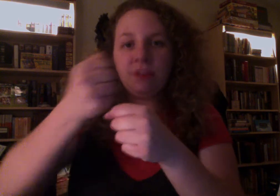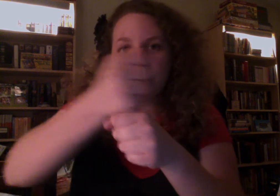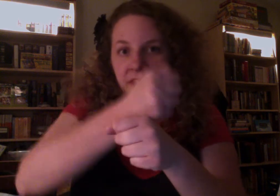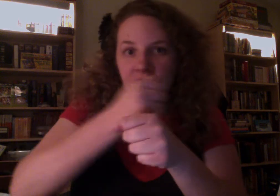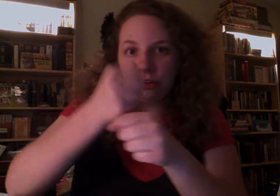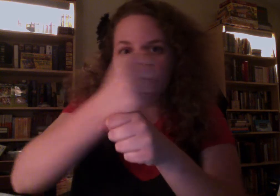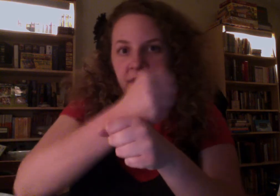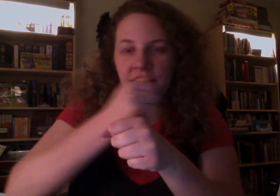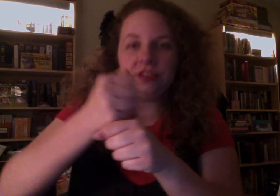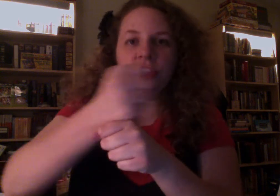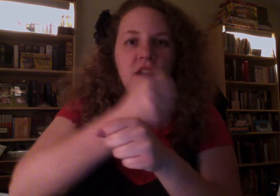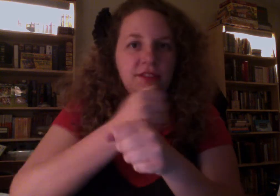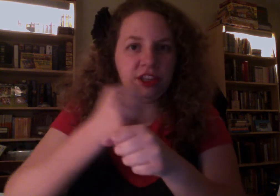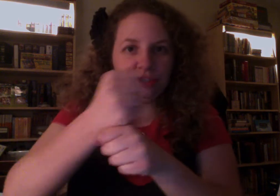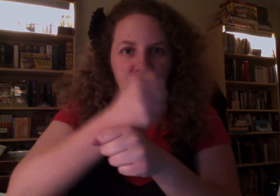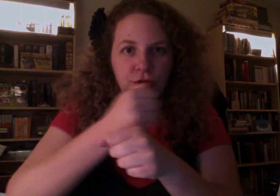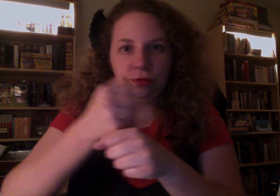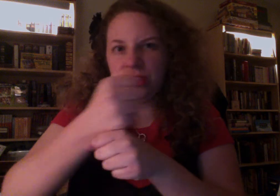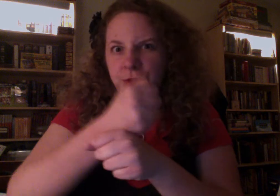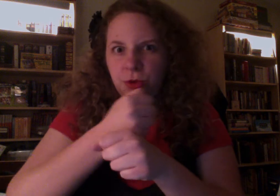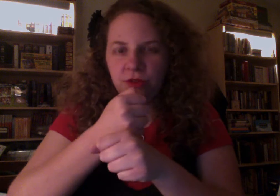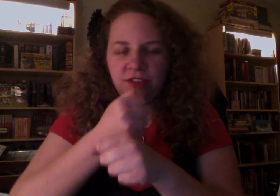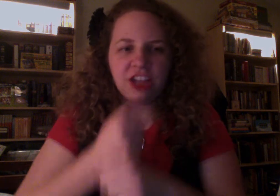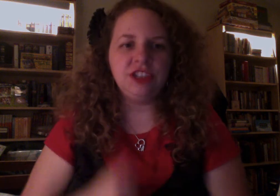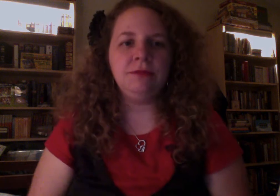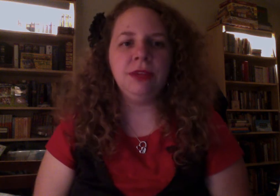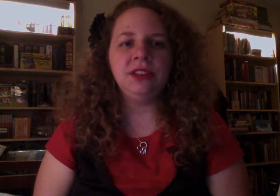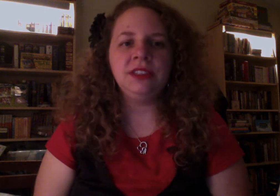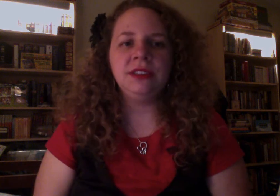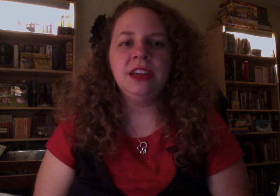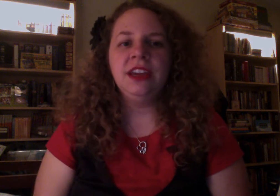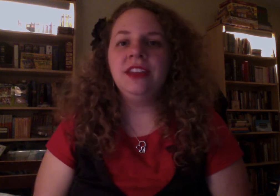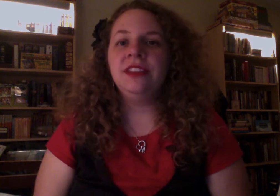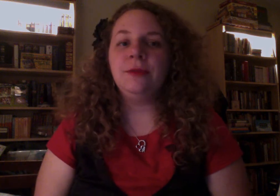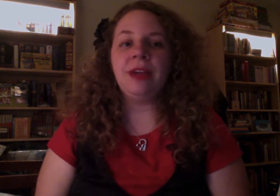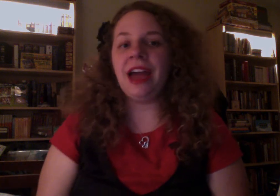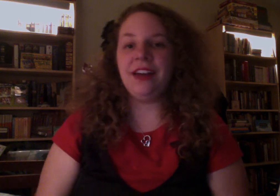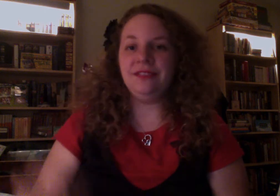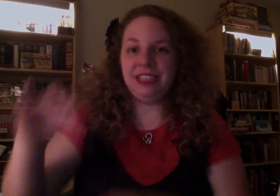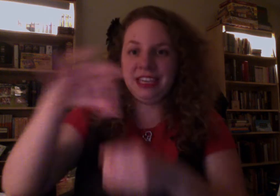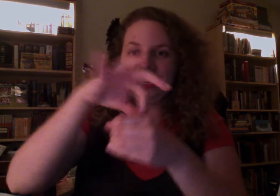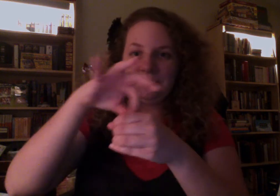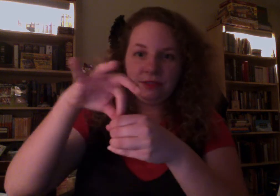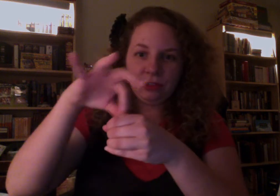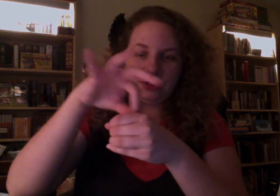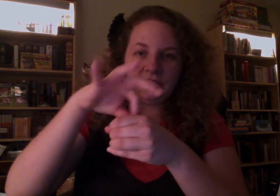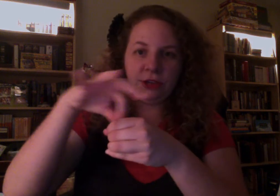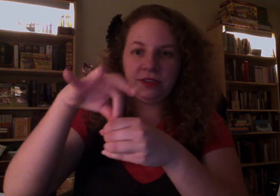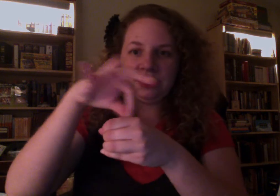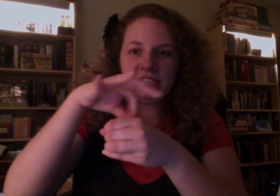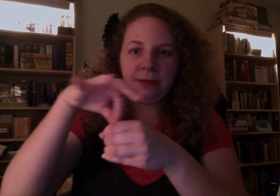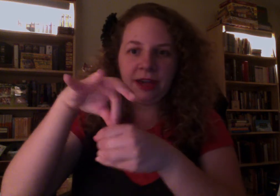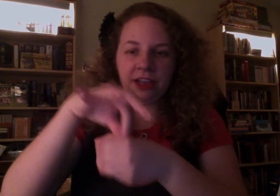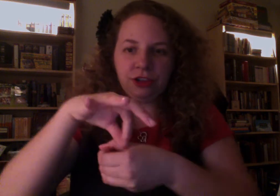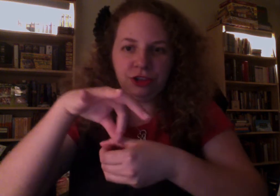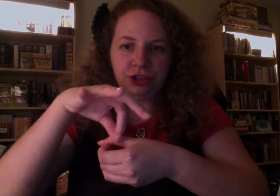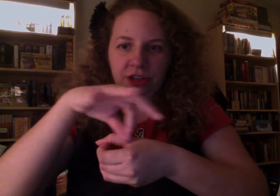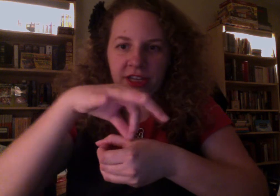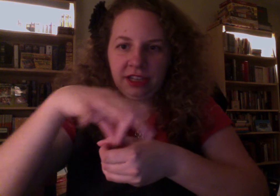mill and you're grinding the coffee in a circle when it's old-fashioned mills. Then we have tea. So it's like you have the tea bag and you're stirring it